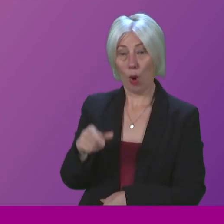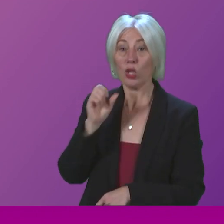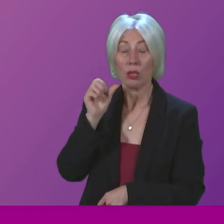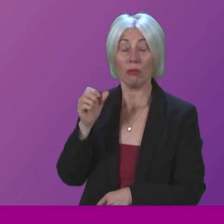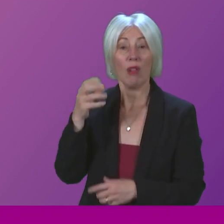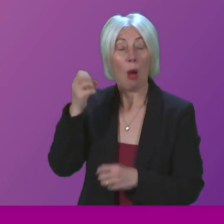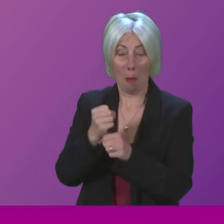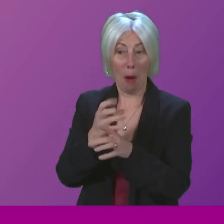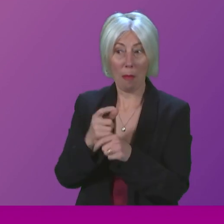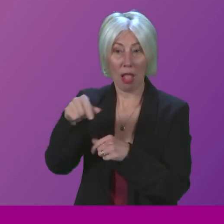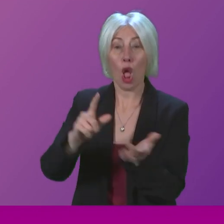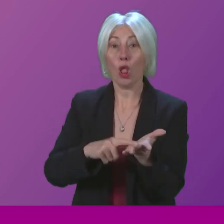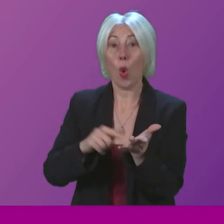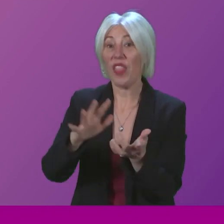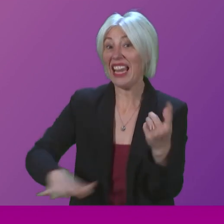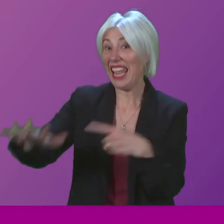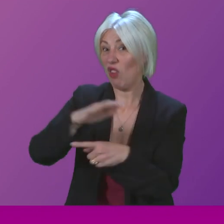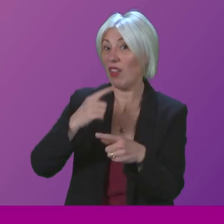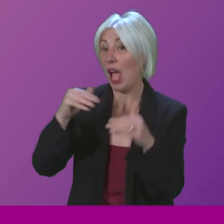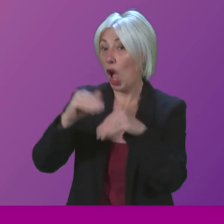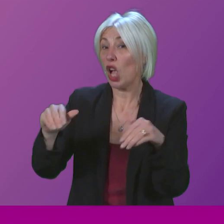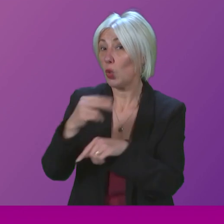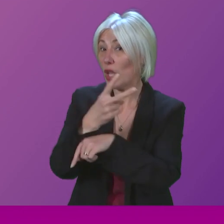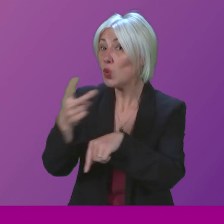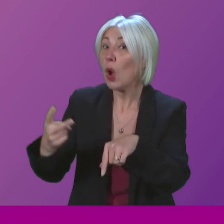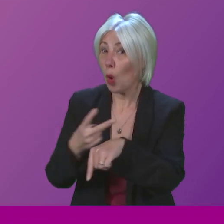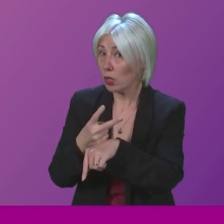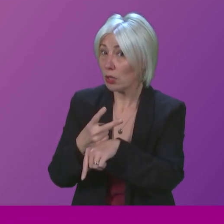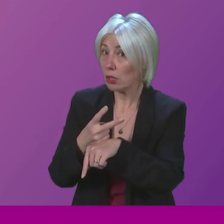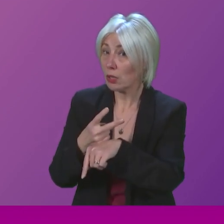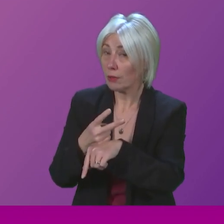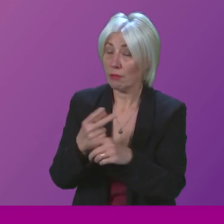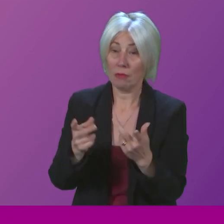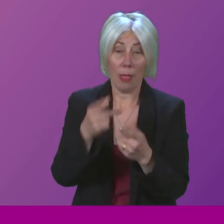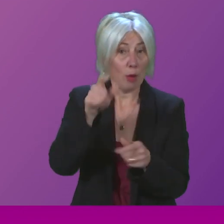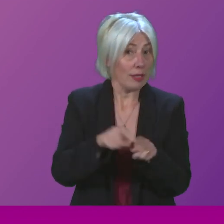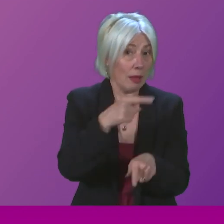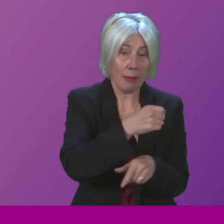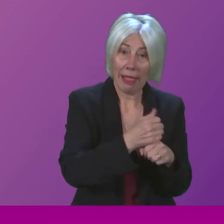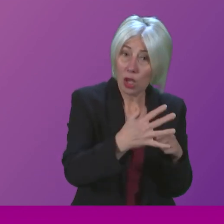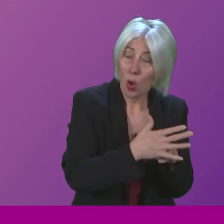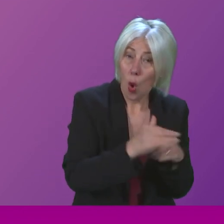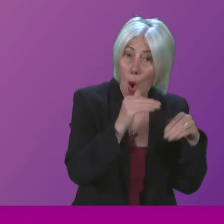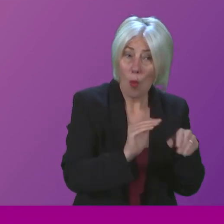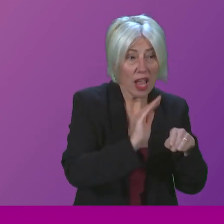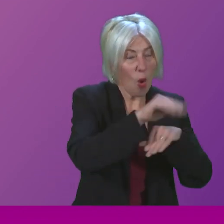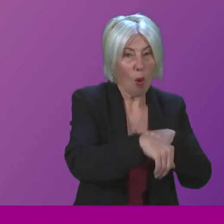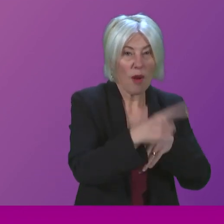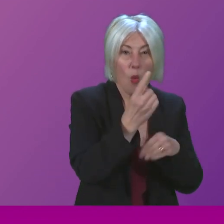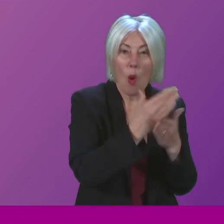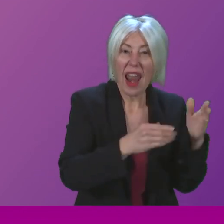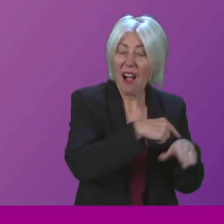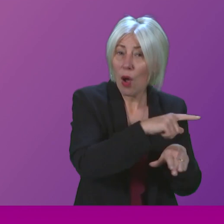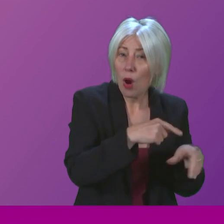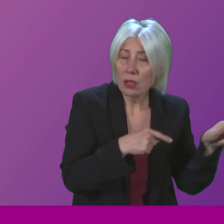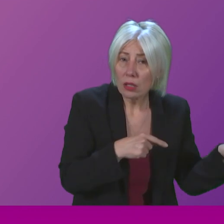in the Lothians waited more than two hours for an ambulance. Another in Glasgow waited more than an hour and a half.